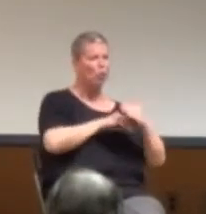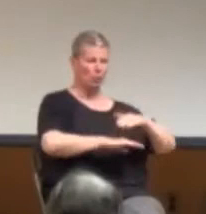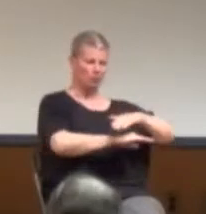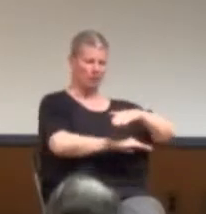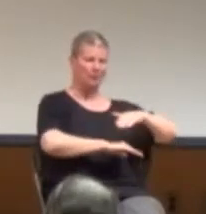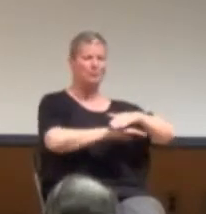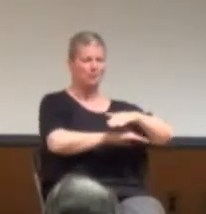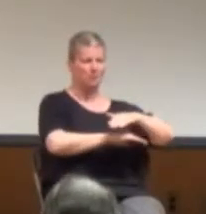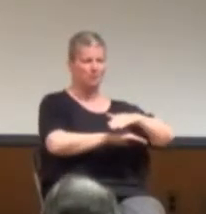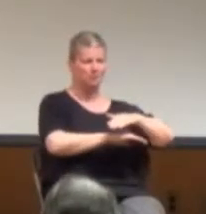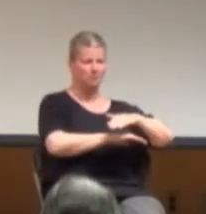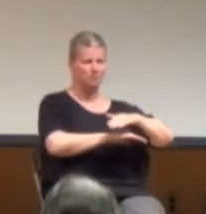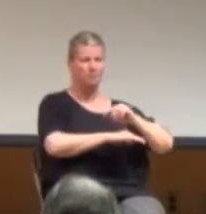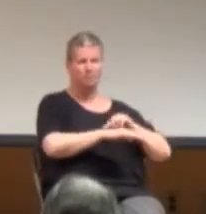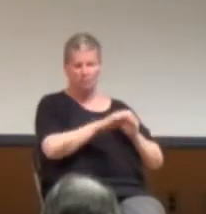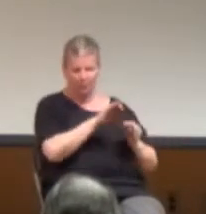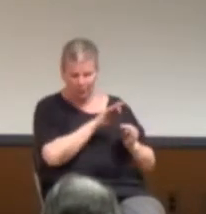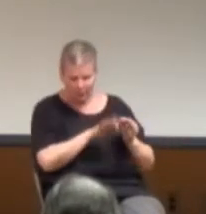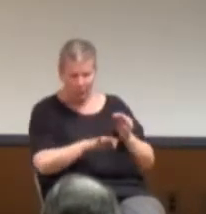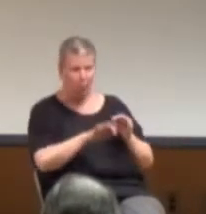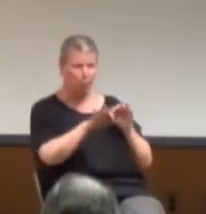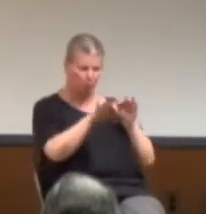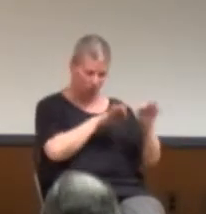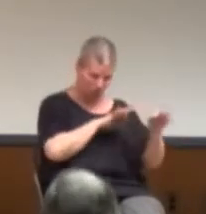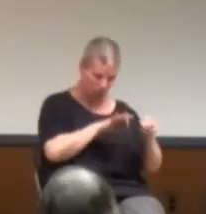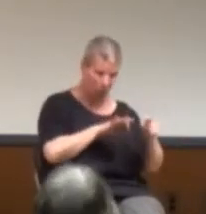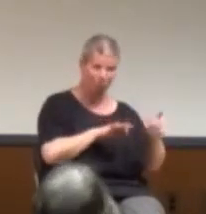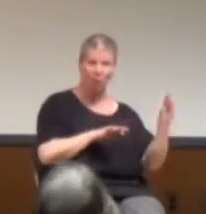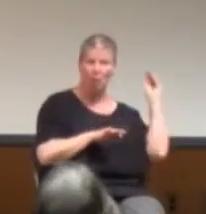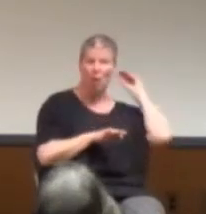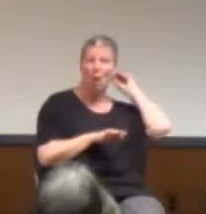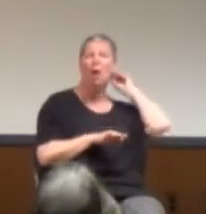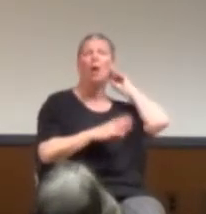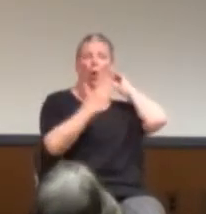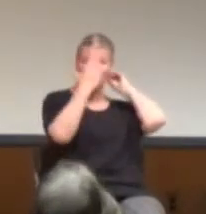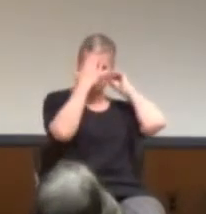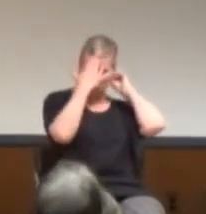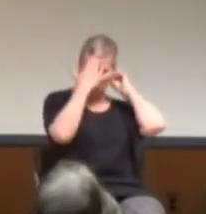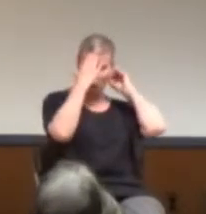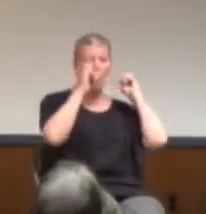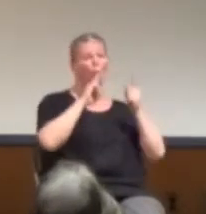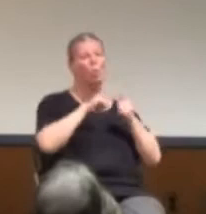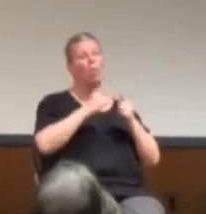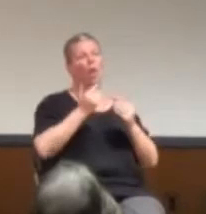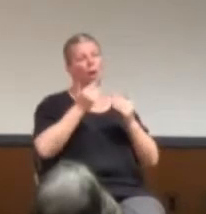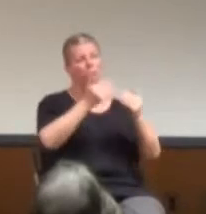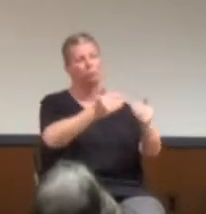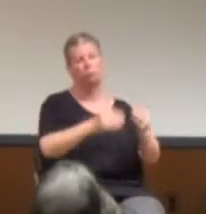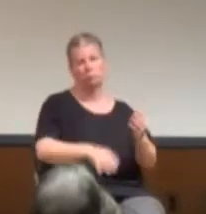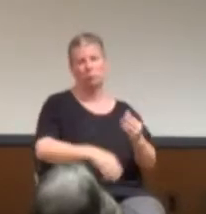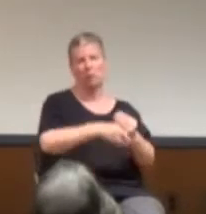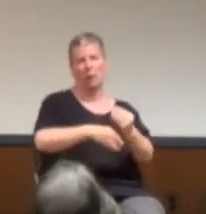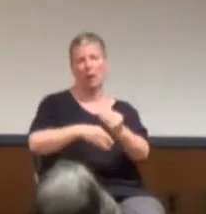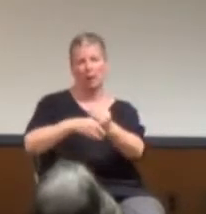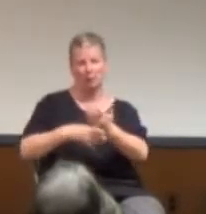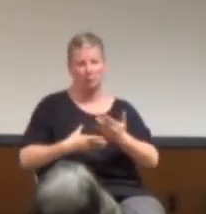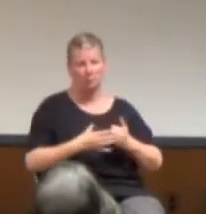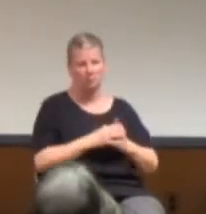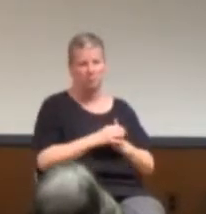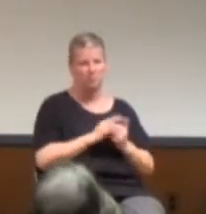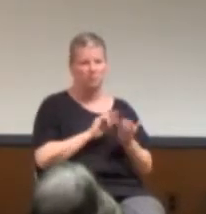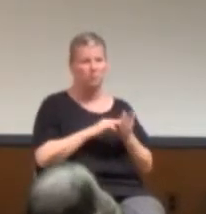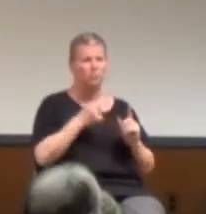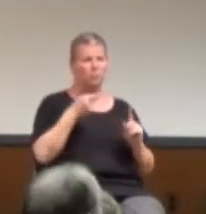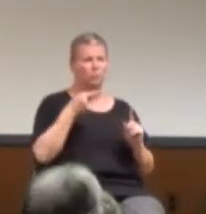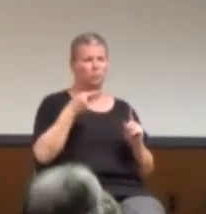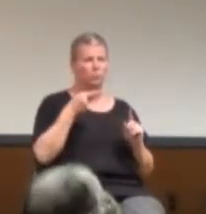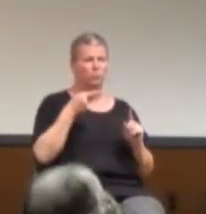other topic that may not be discussed very often, but won't overall contribute to their knowledge of